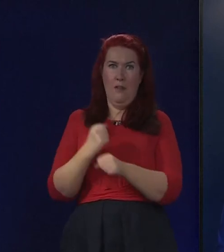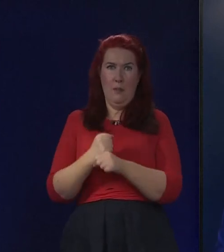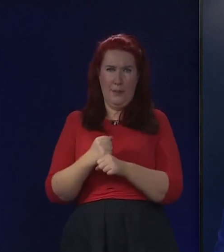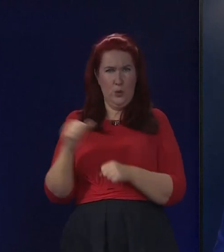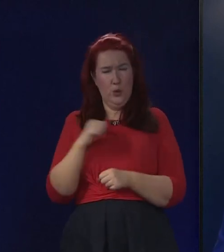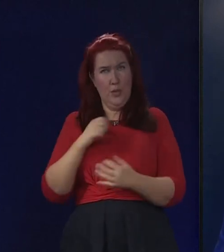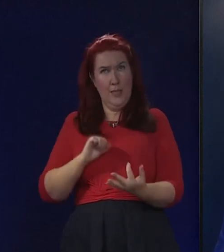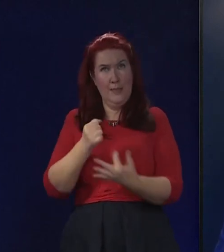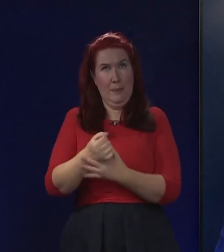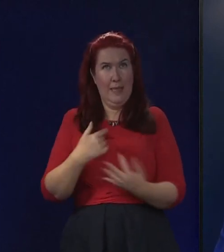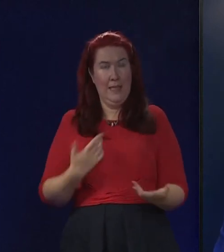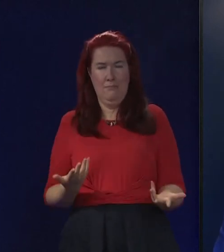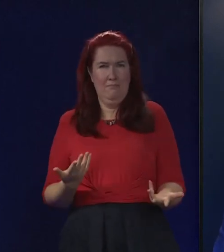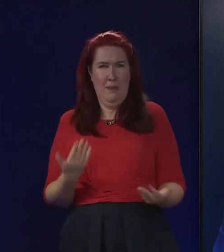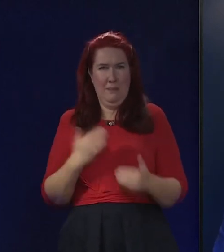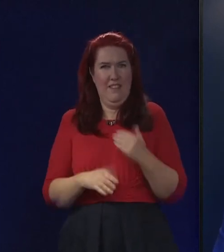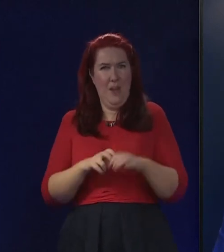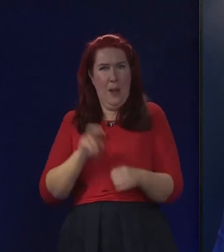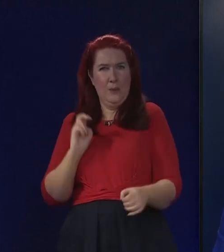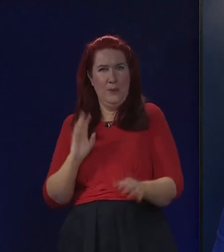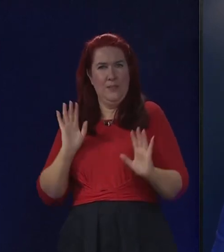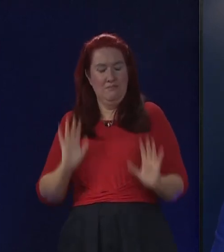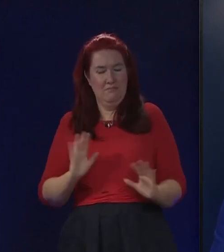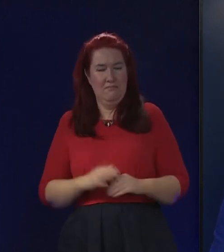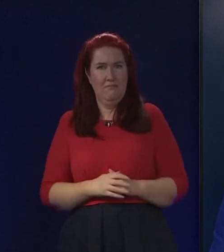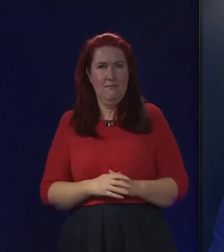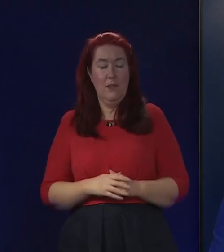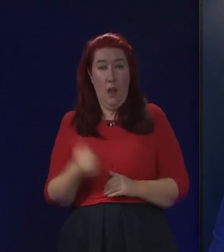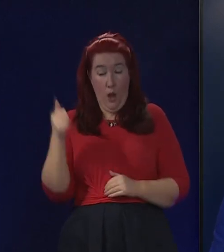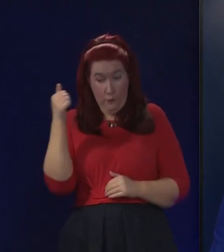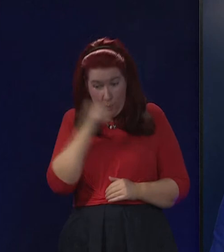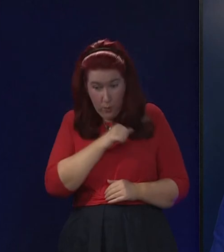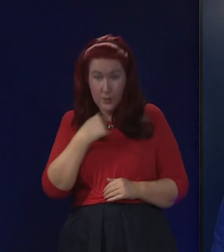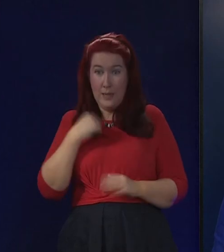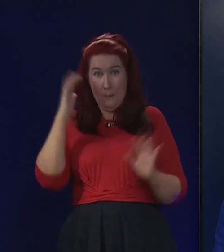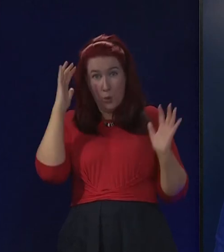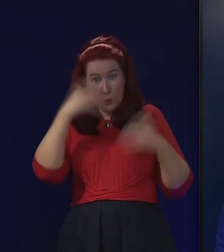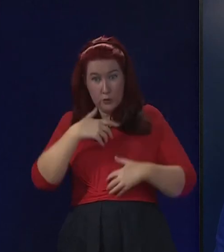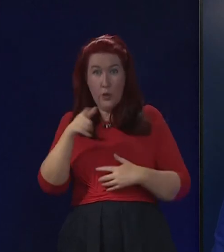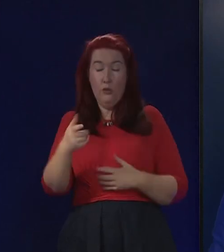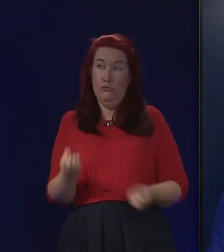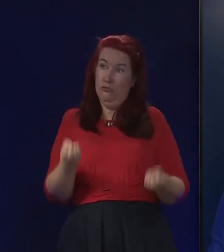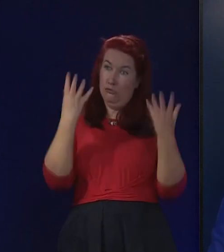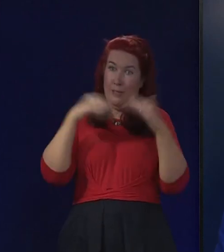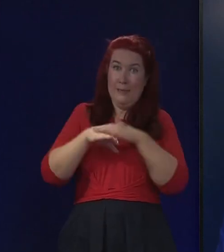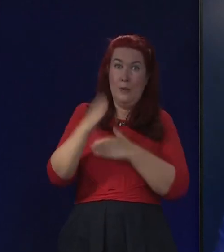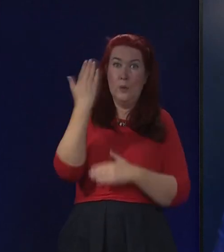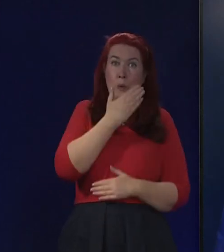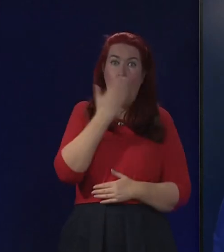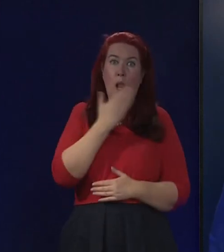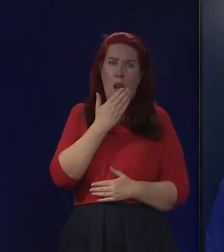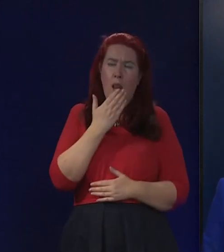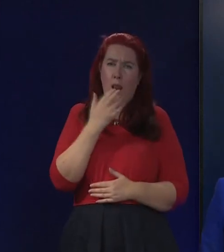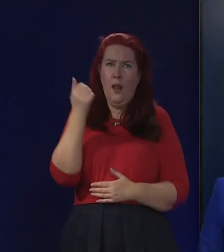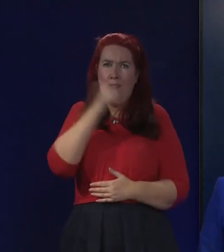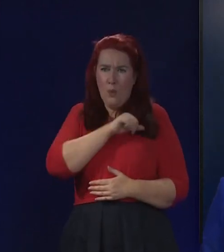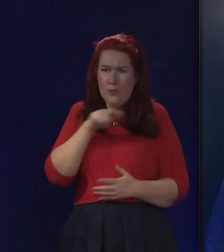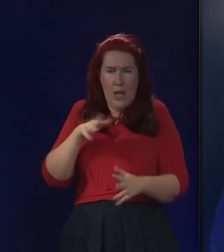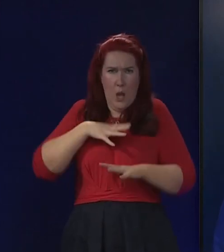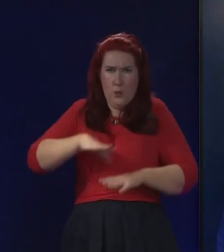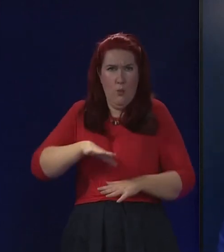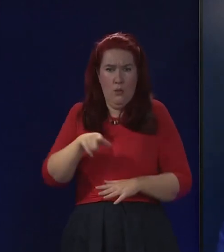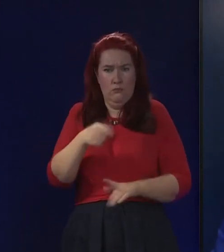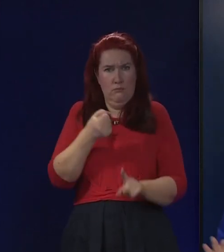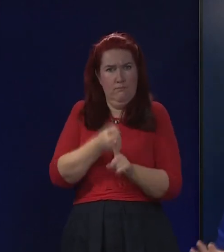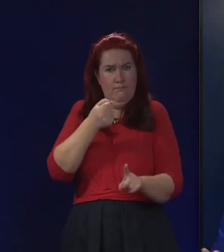these issues. Of course, I'm concerned about industrial action in our schools because I don't want to see that impact on young